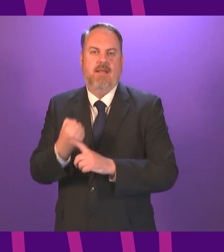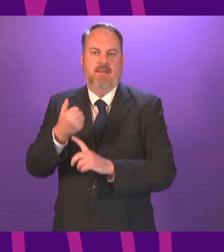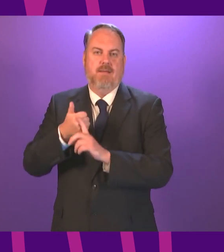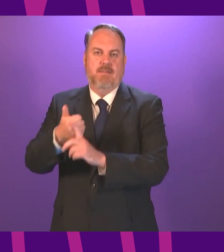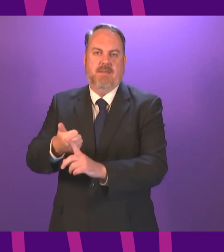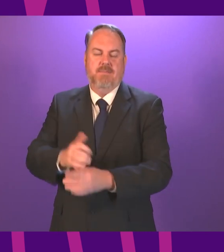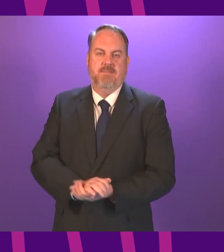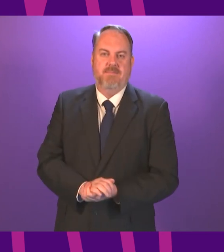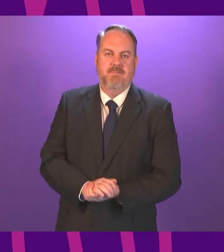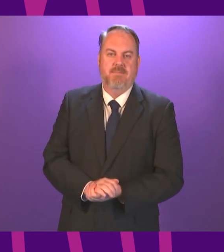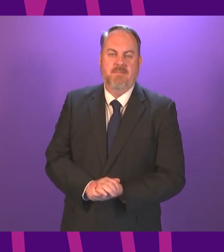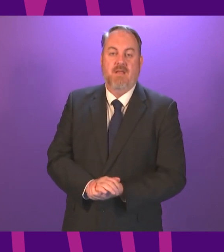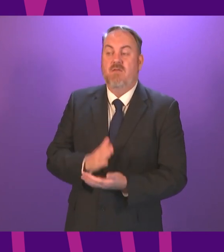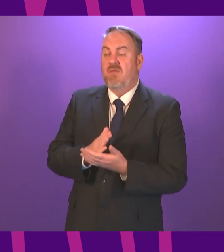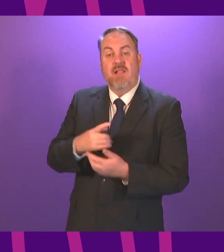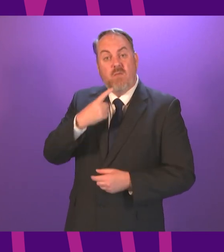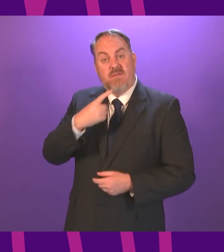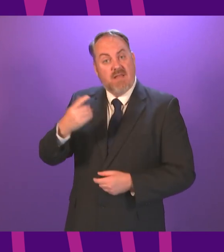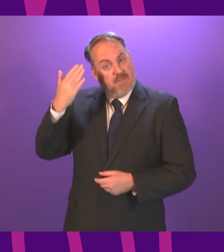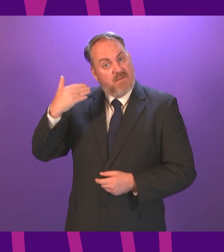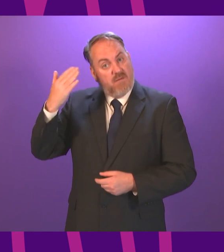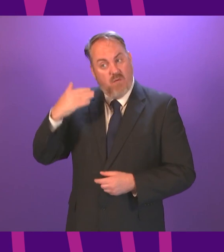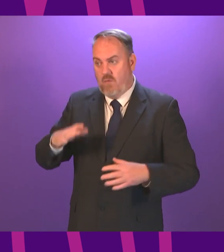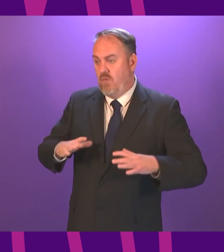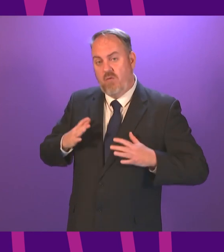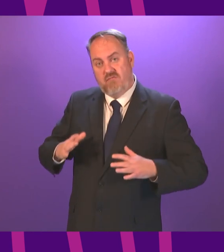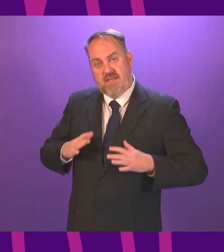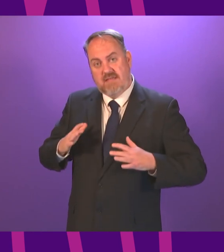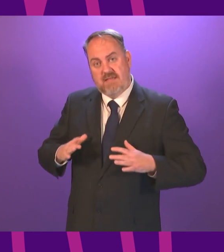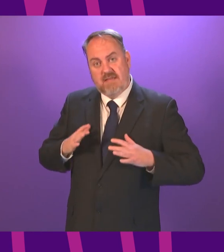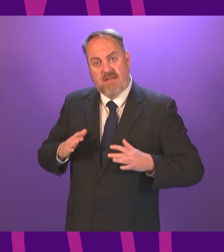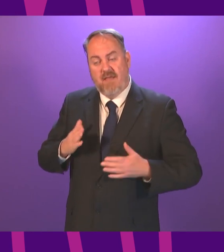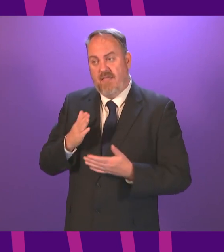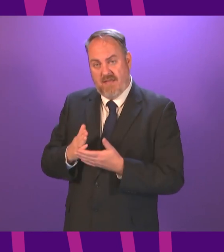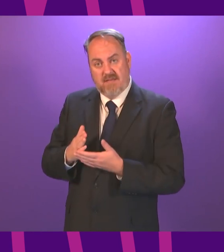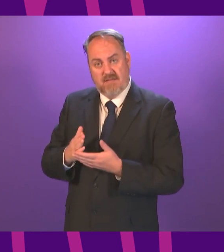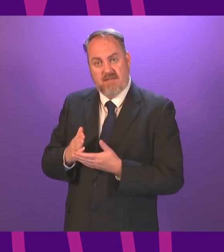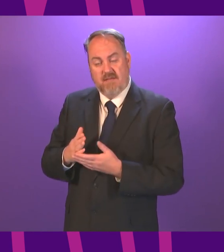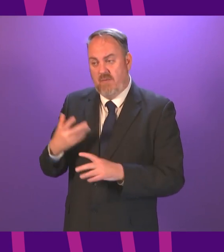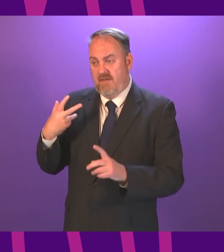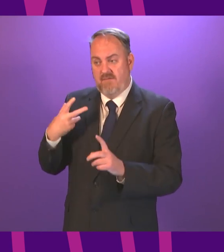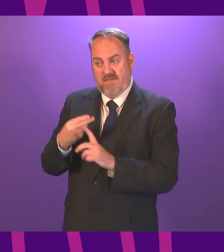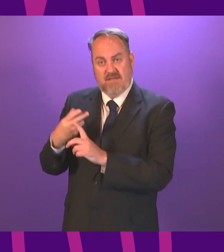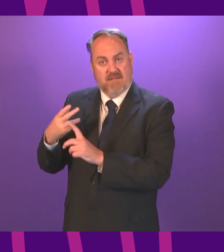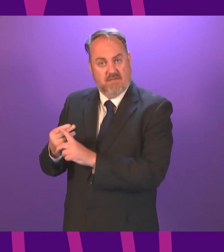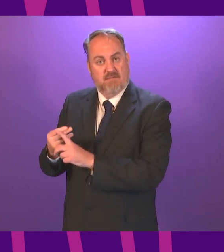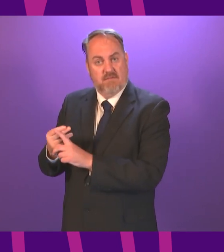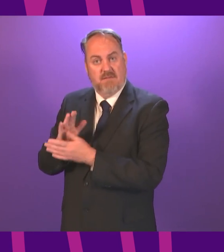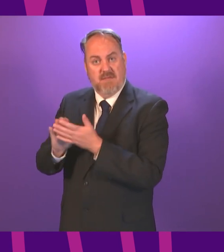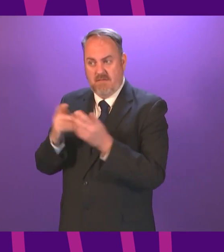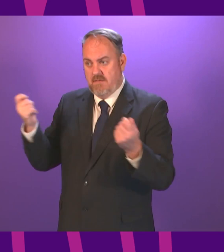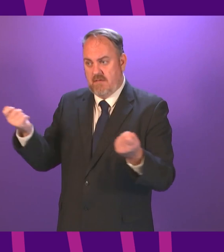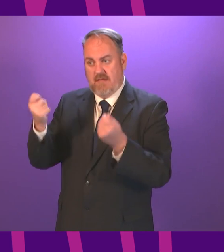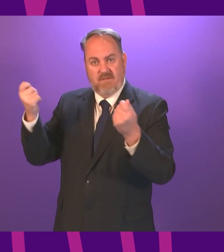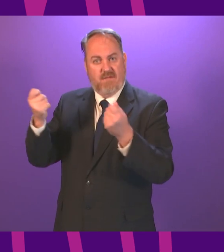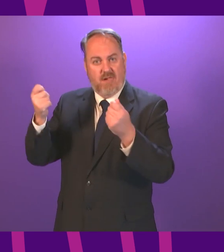as has been mentioned before the success of the vaccine rollout means that we are more confident than ever that we can soon put this